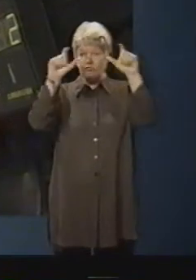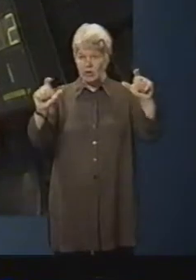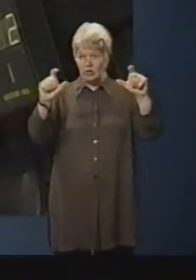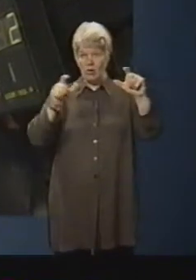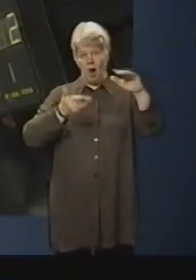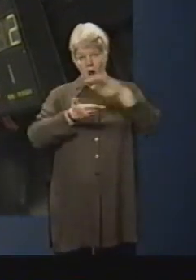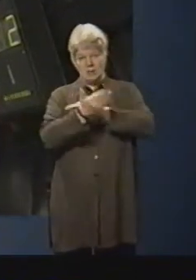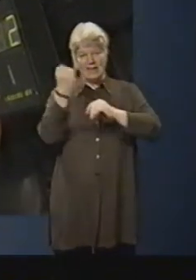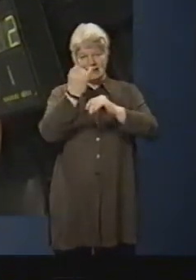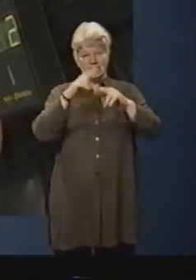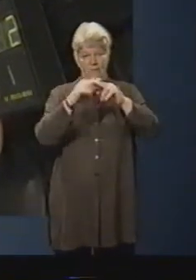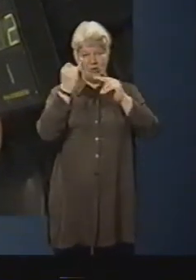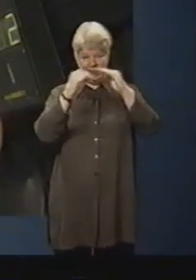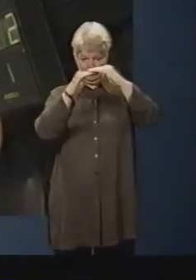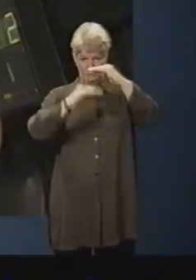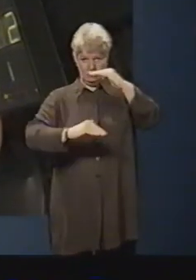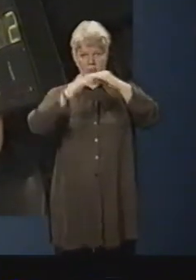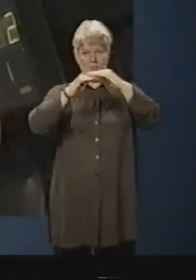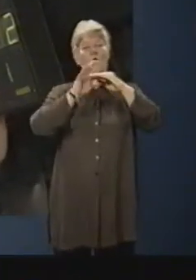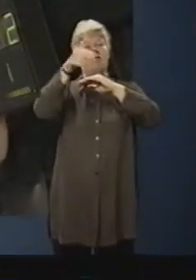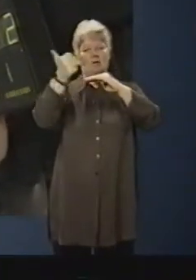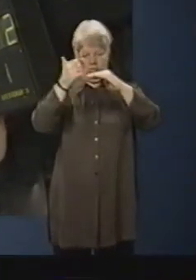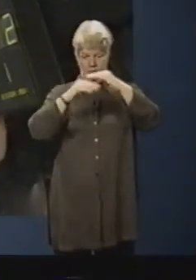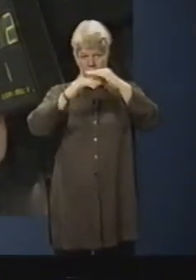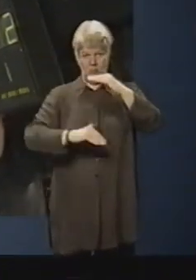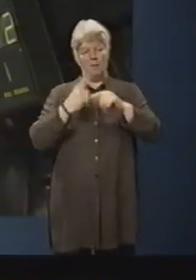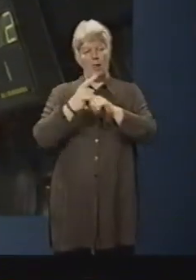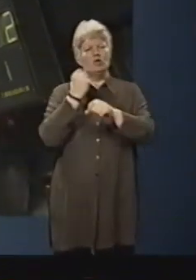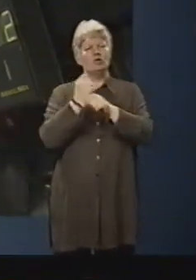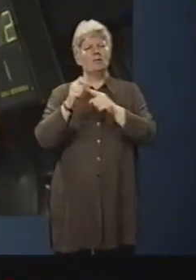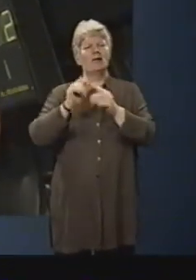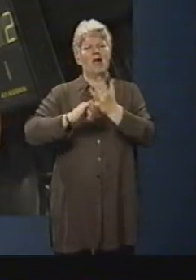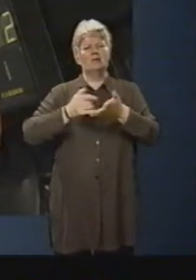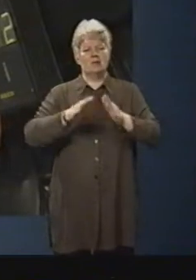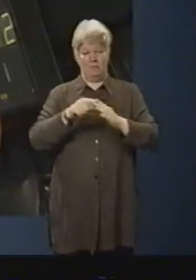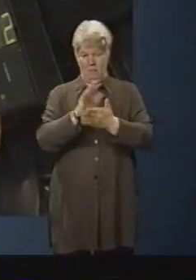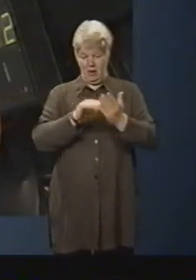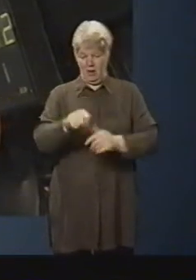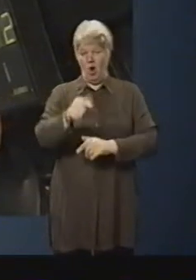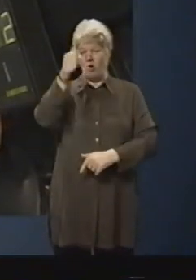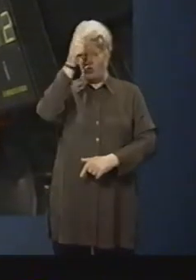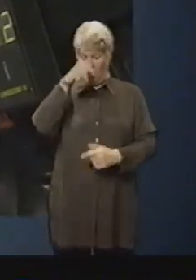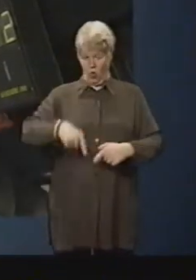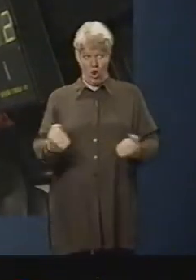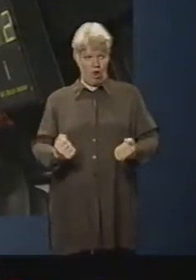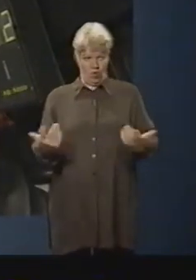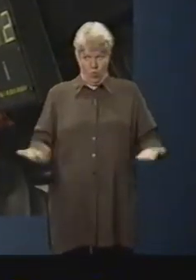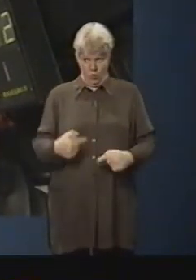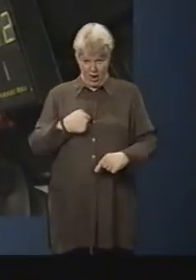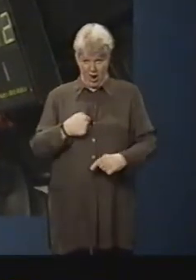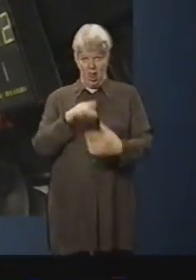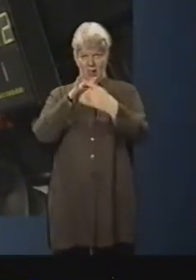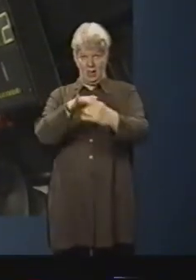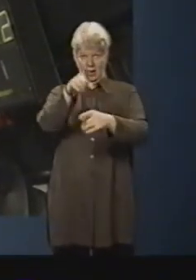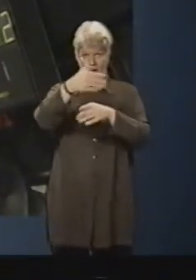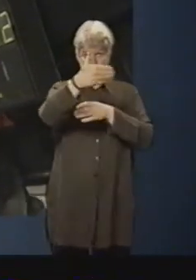six. And also inside here is a GPS system. So the system knows where the lorry is in relation to